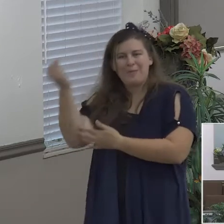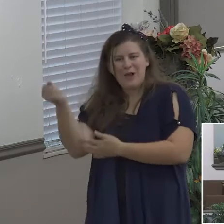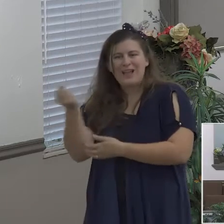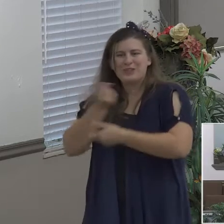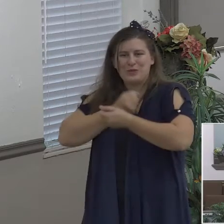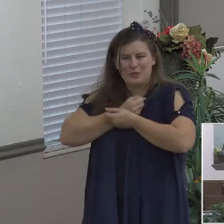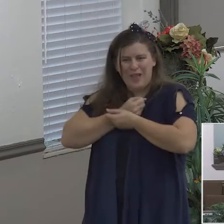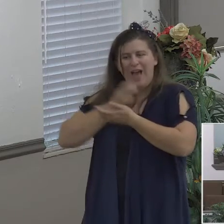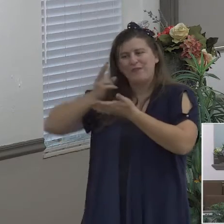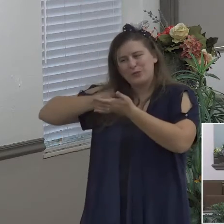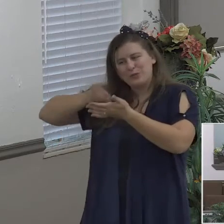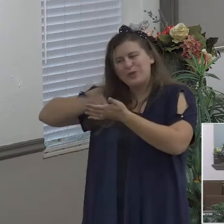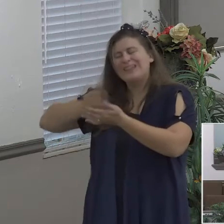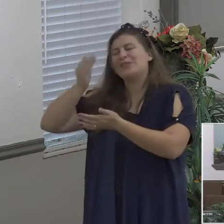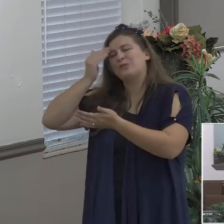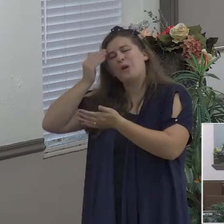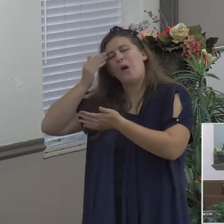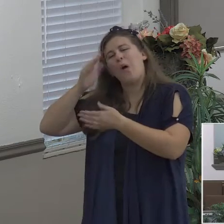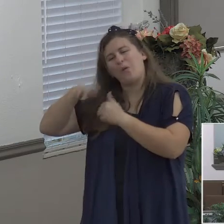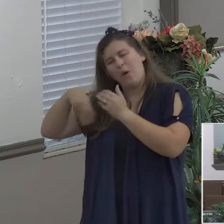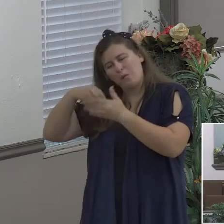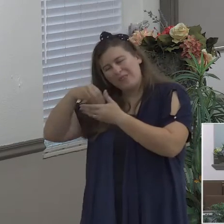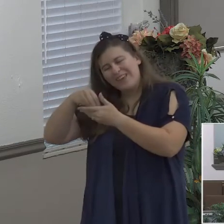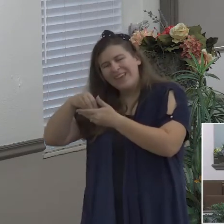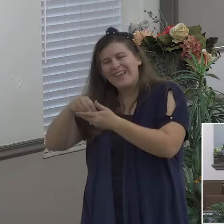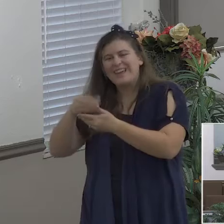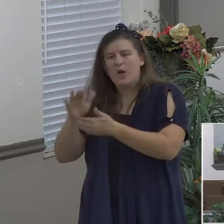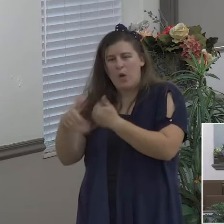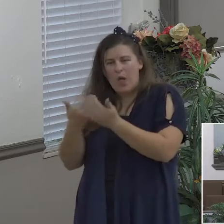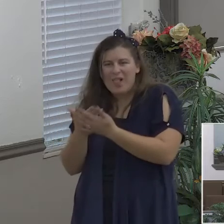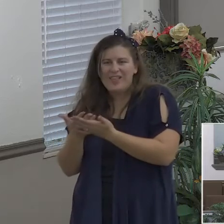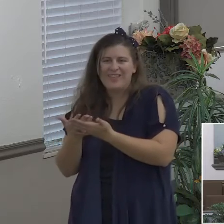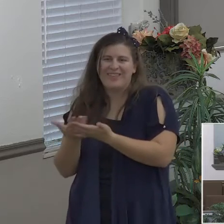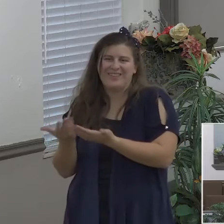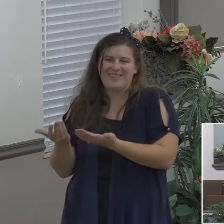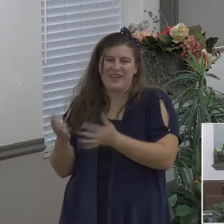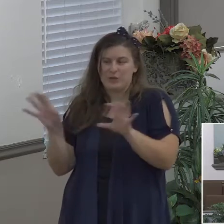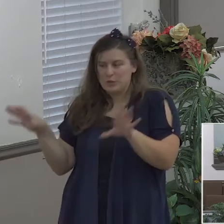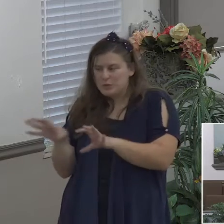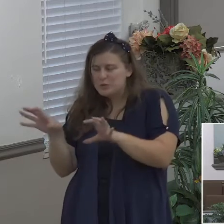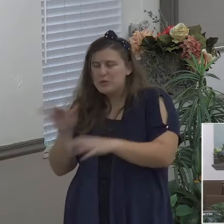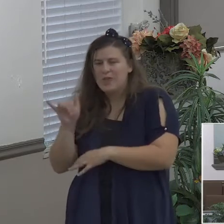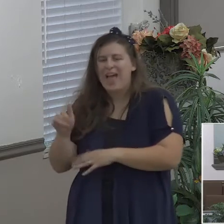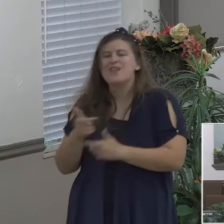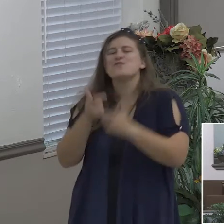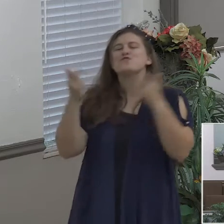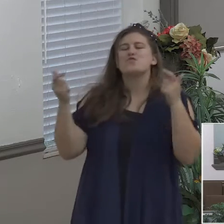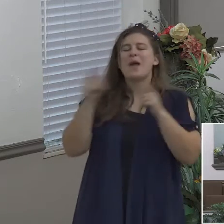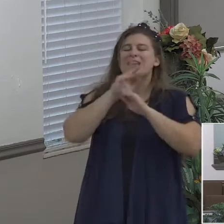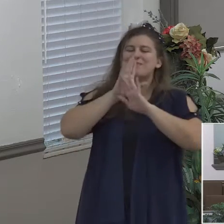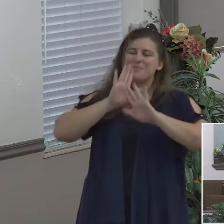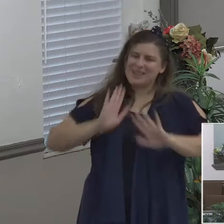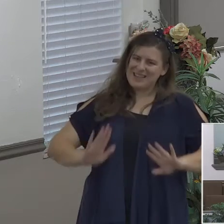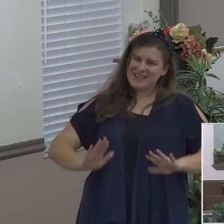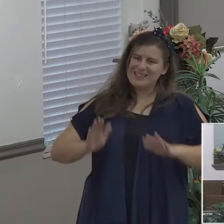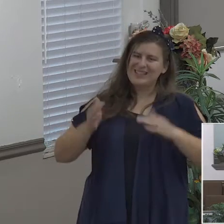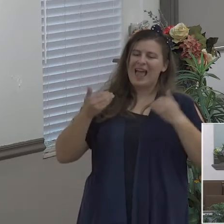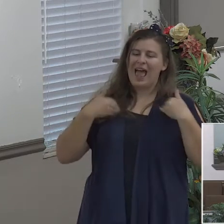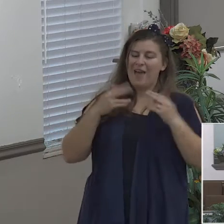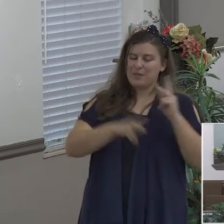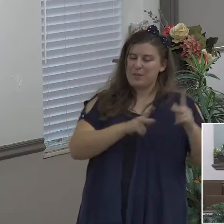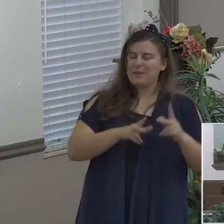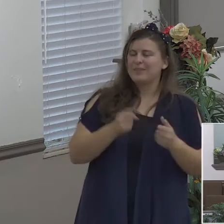God and great peace have they that love thy law and nothing shall offend them